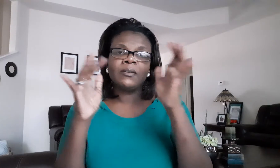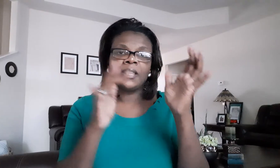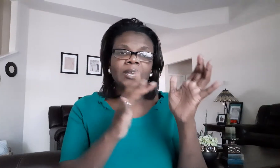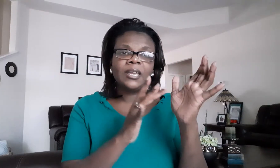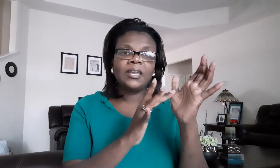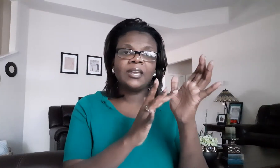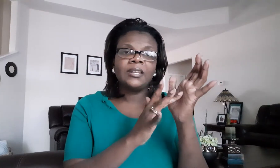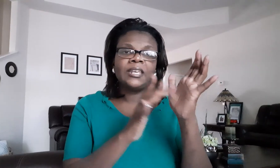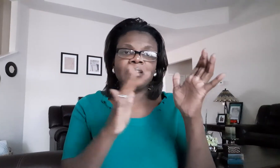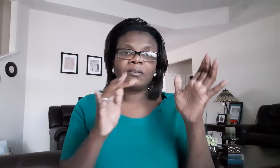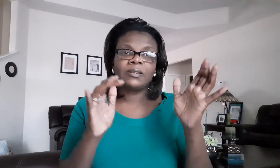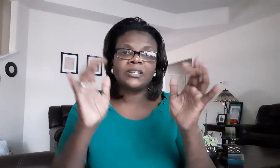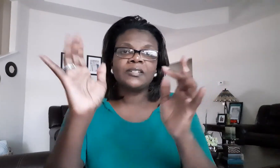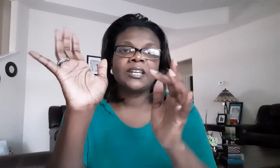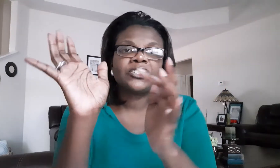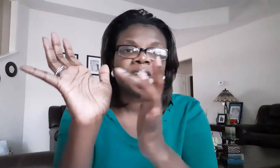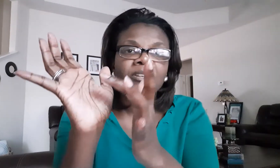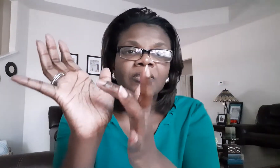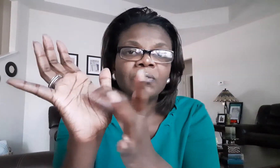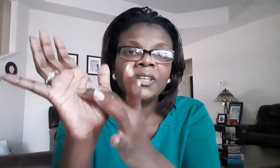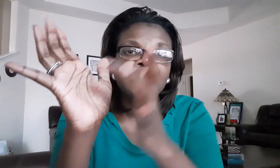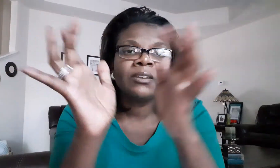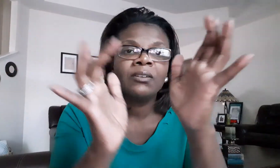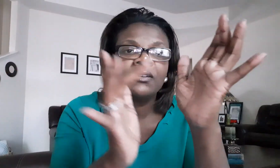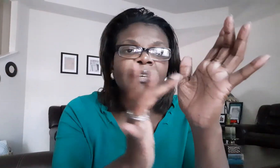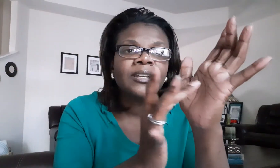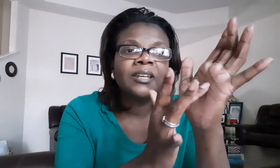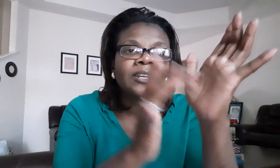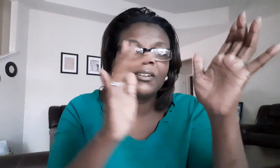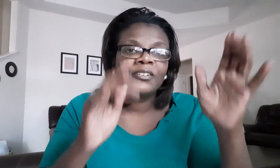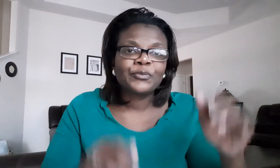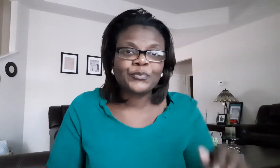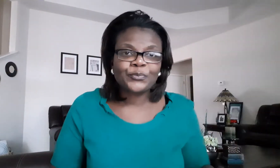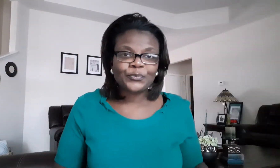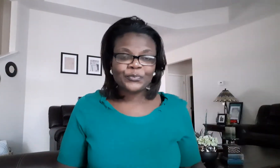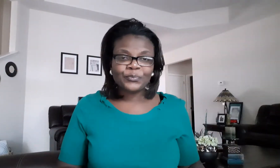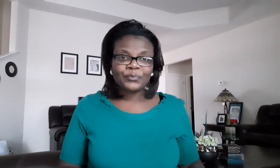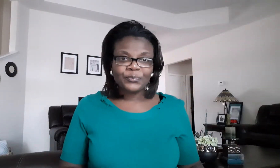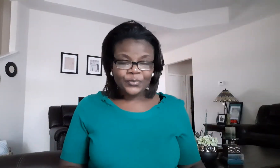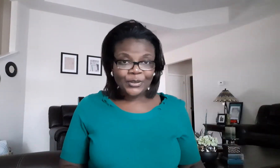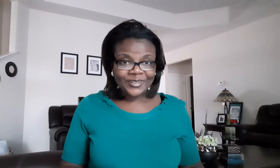here and you're touching here here okay